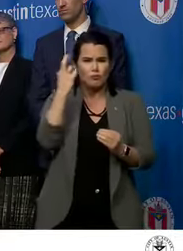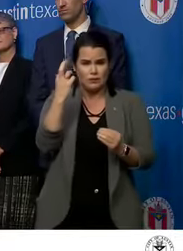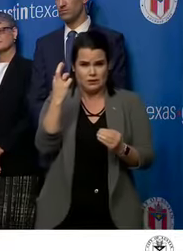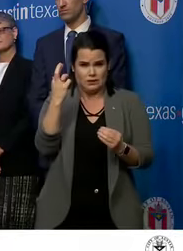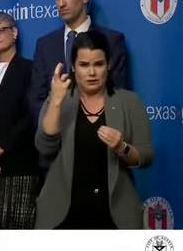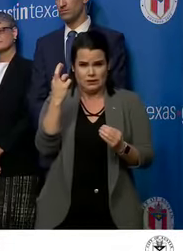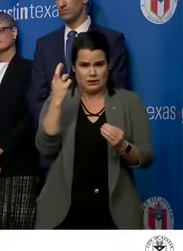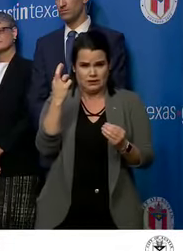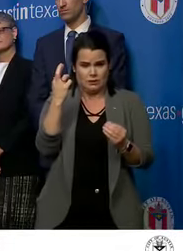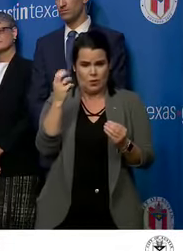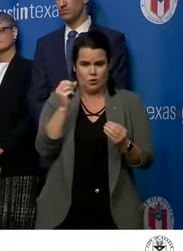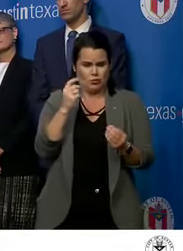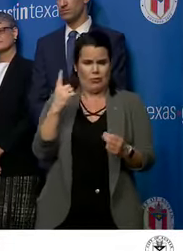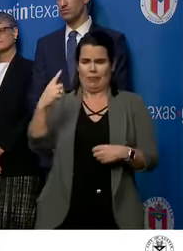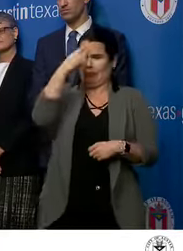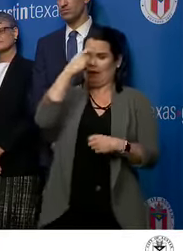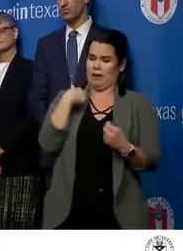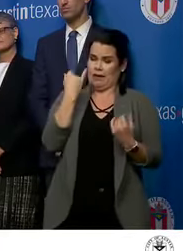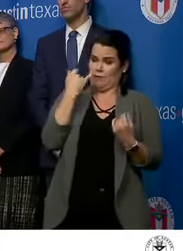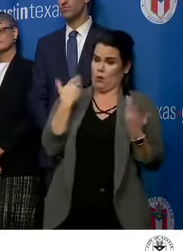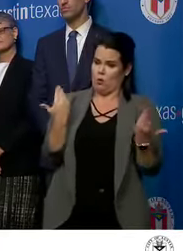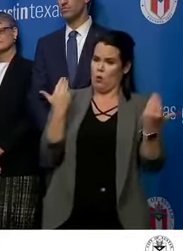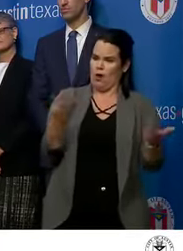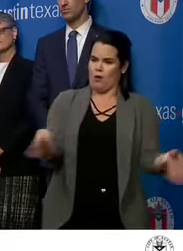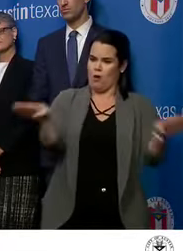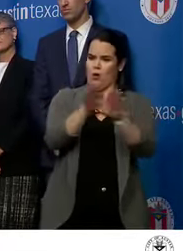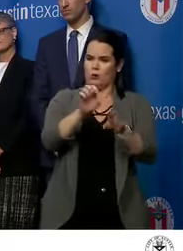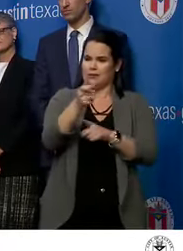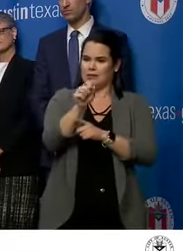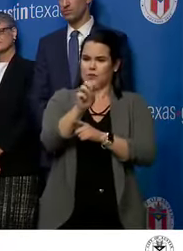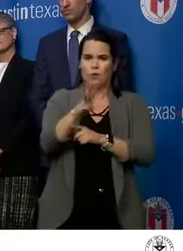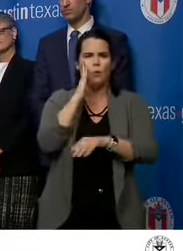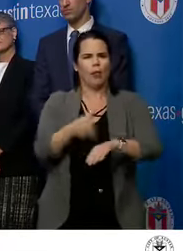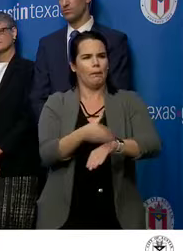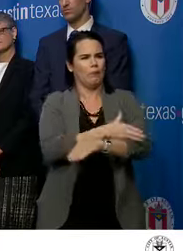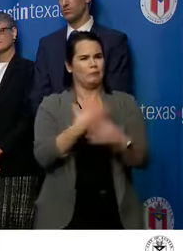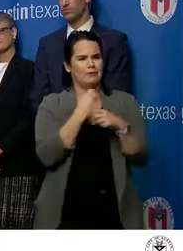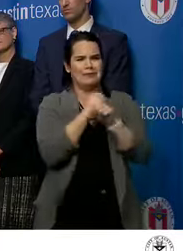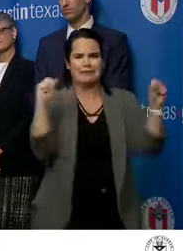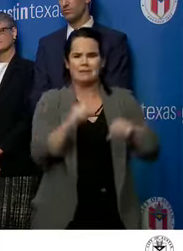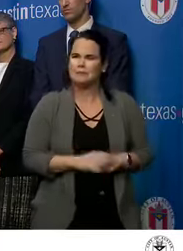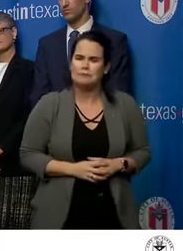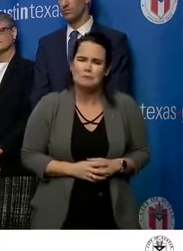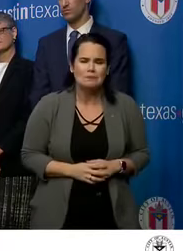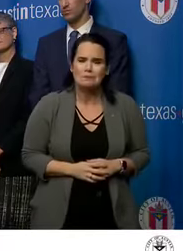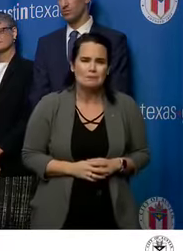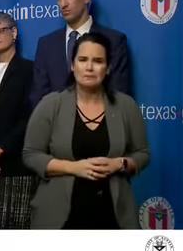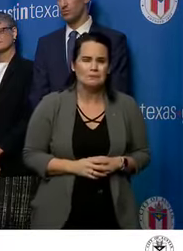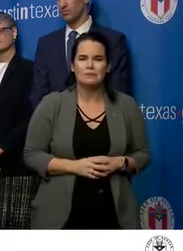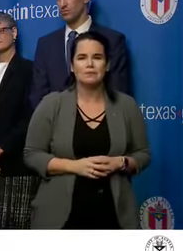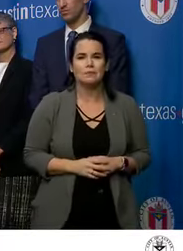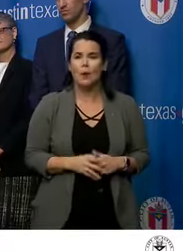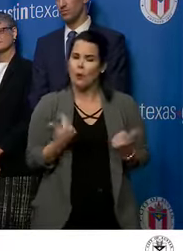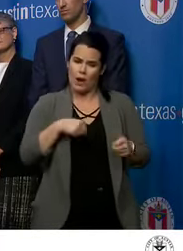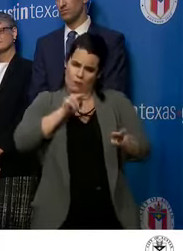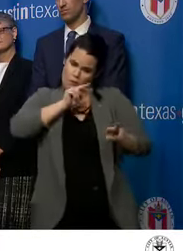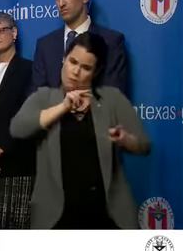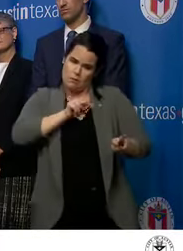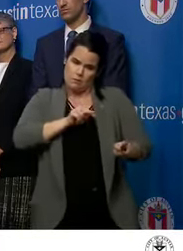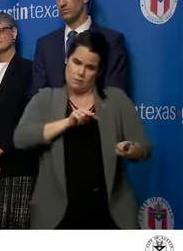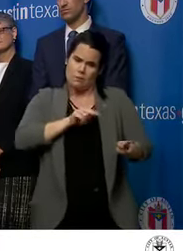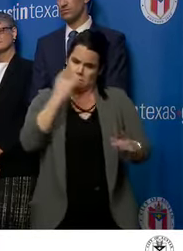or other activities is going to make this community safer. We are constantly monitoring that situation.